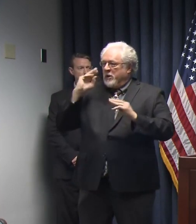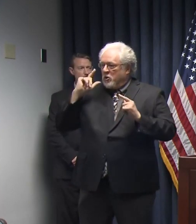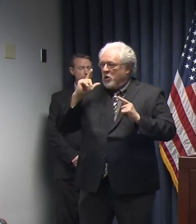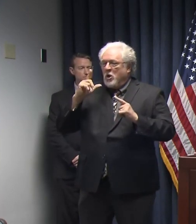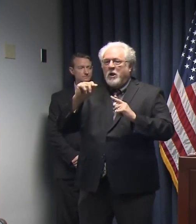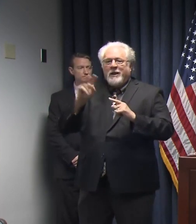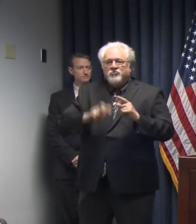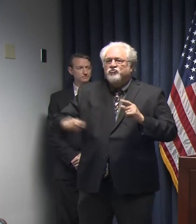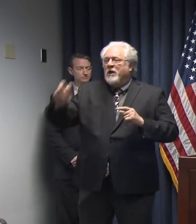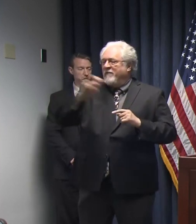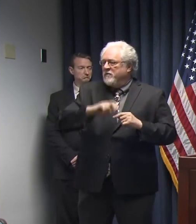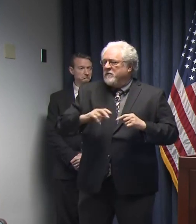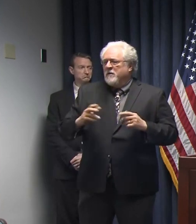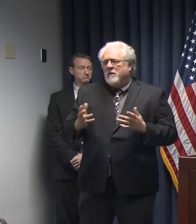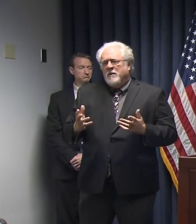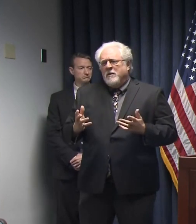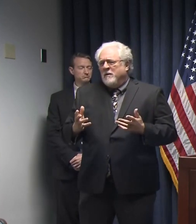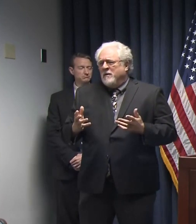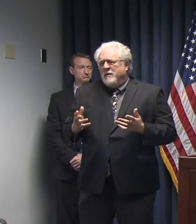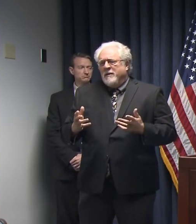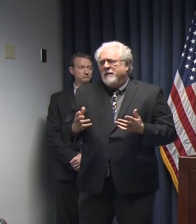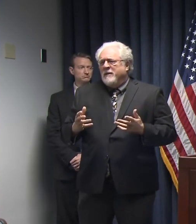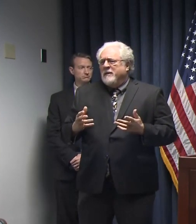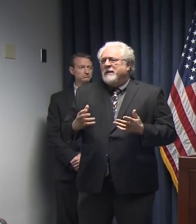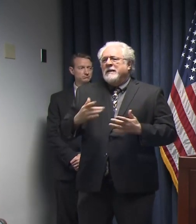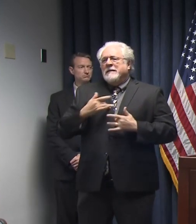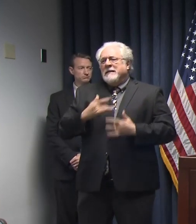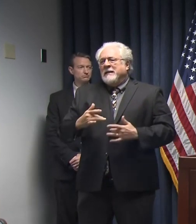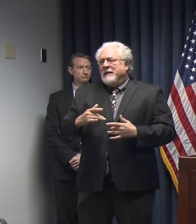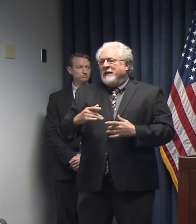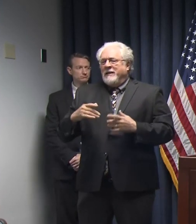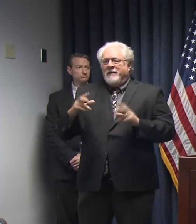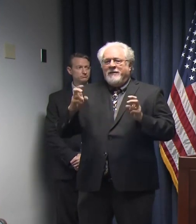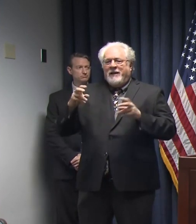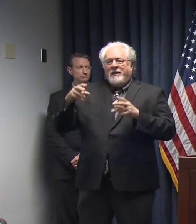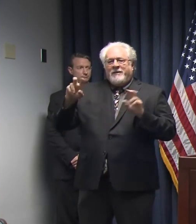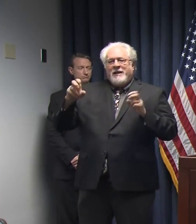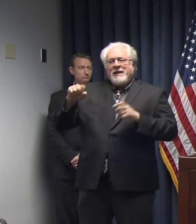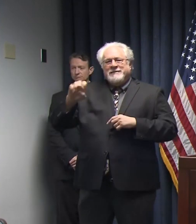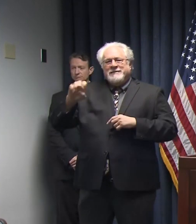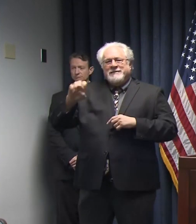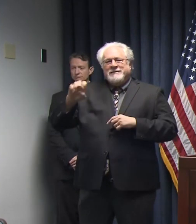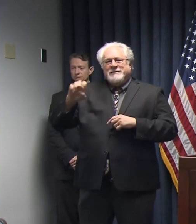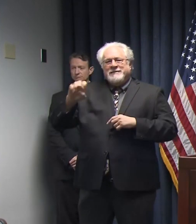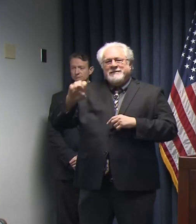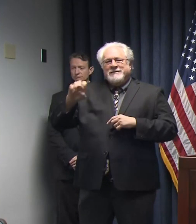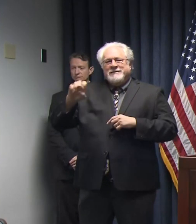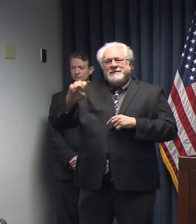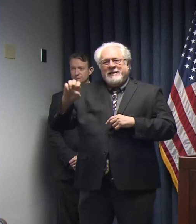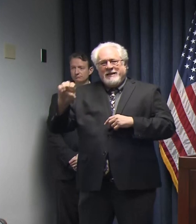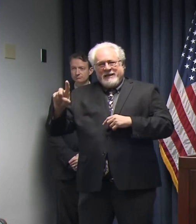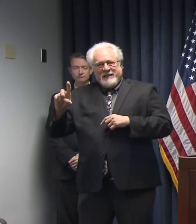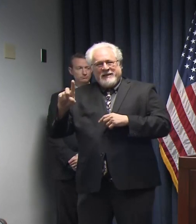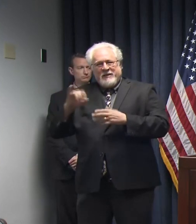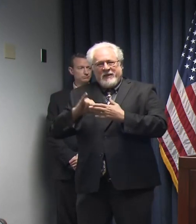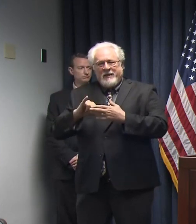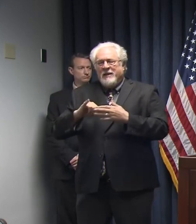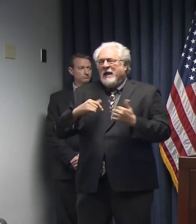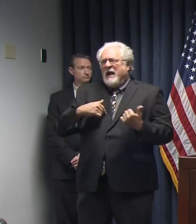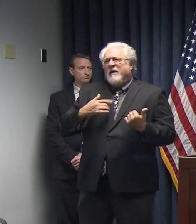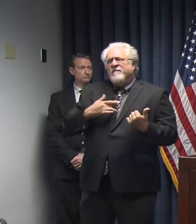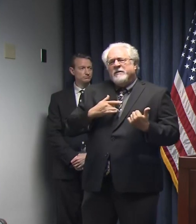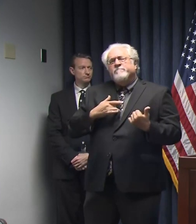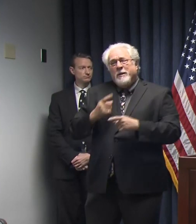traveled and so forth likely seeded the virus. I happen to say that I'm probably correct.